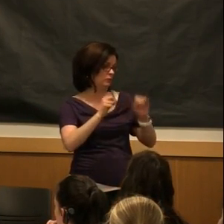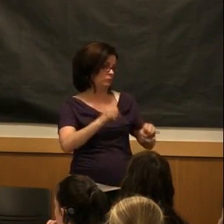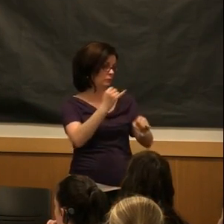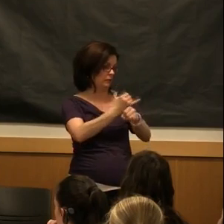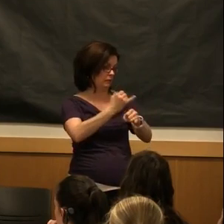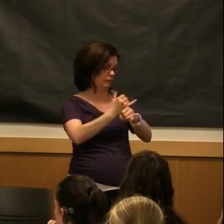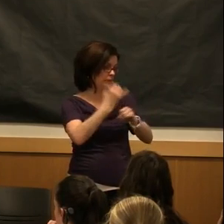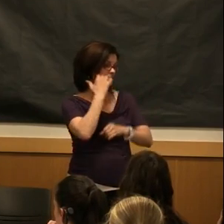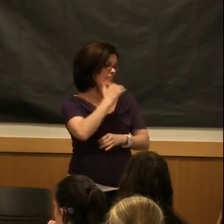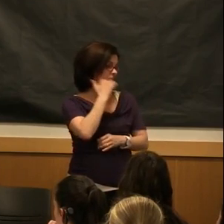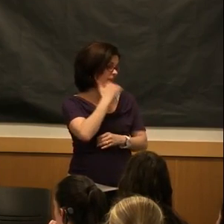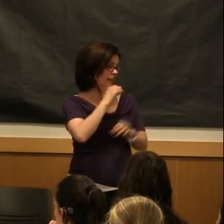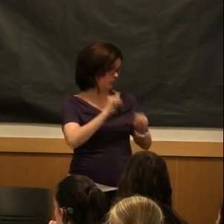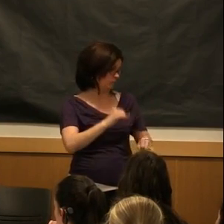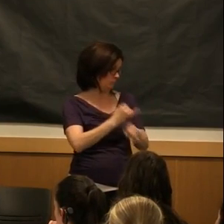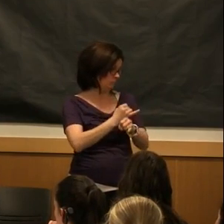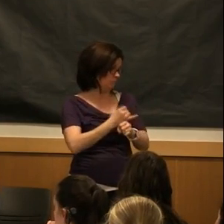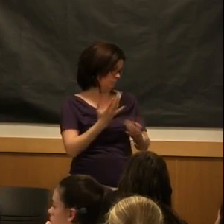But not often.